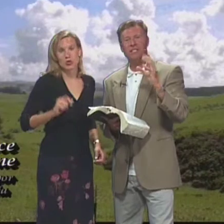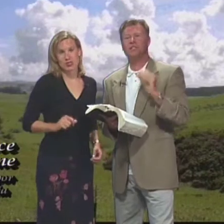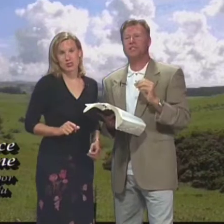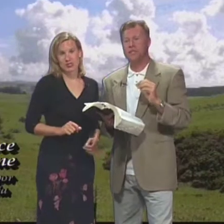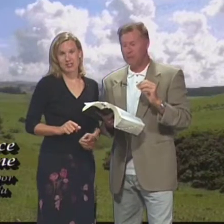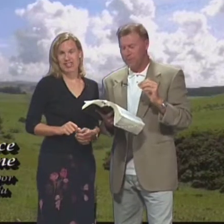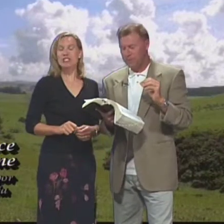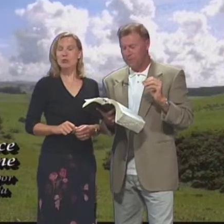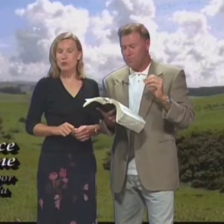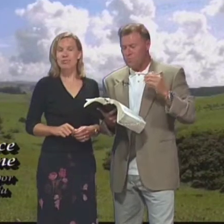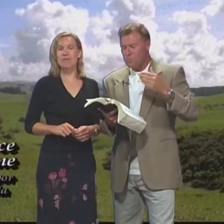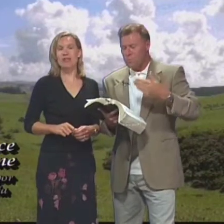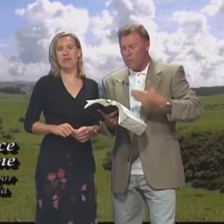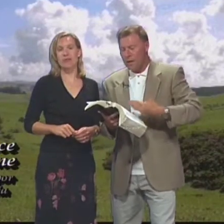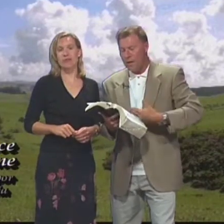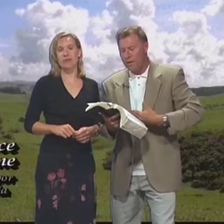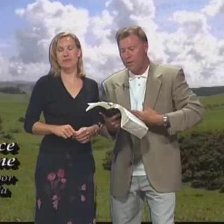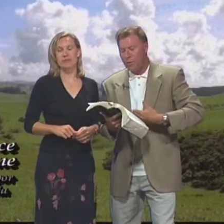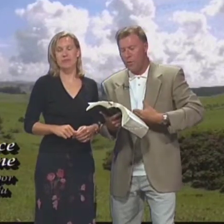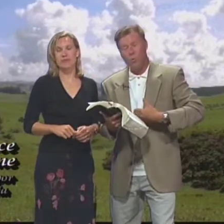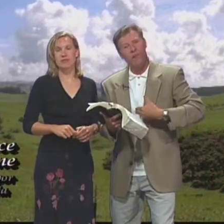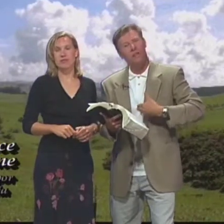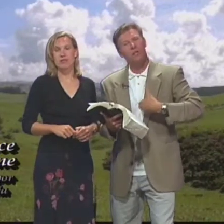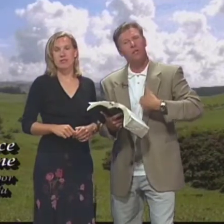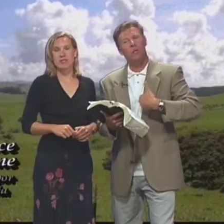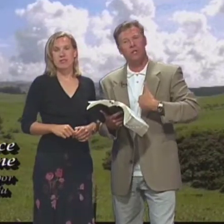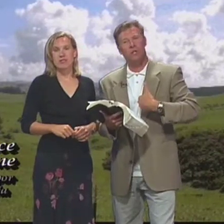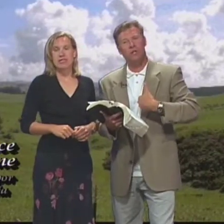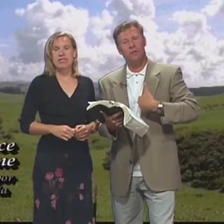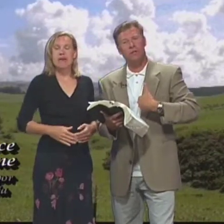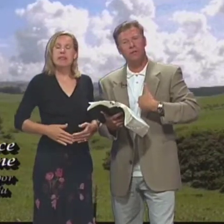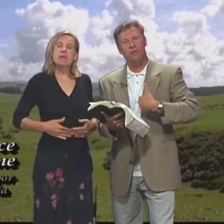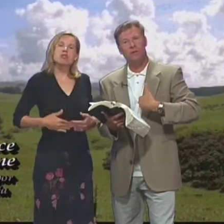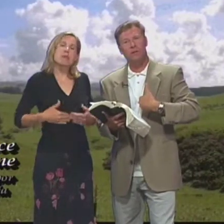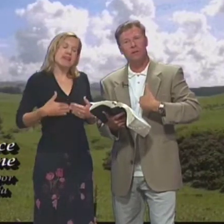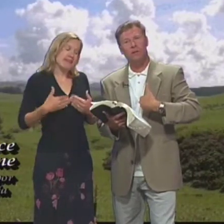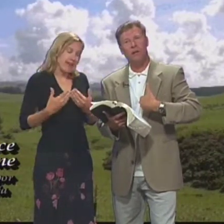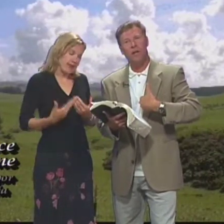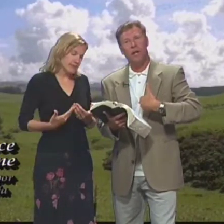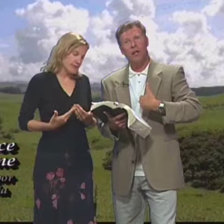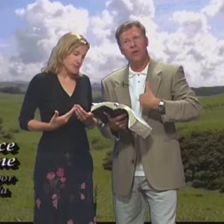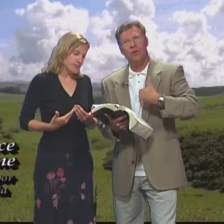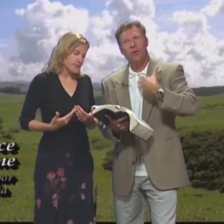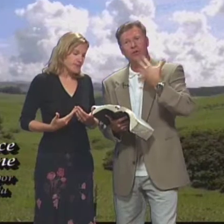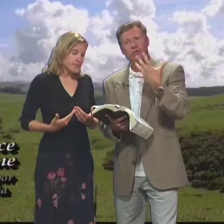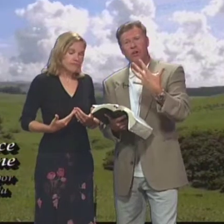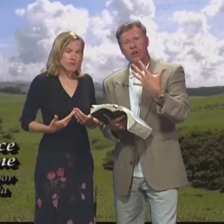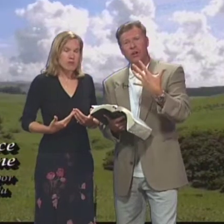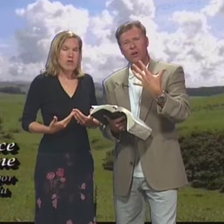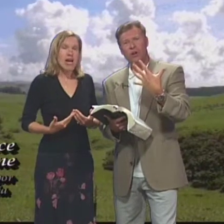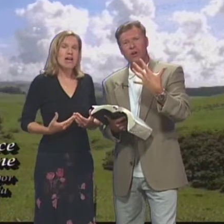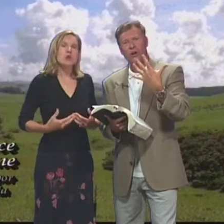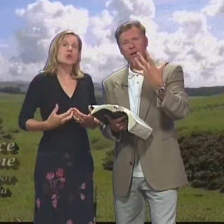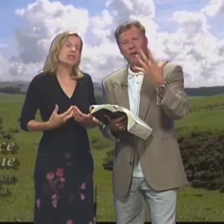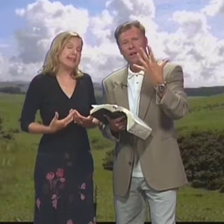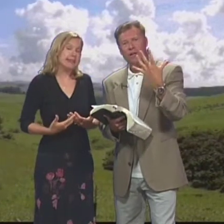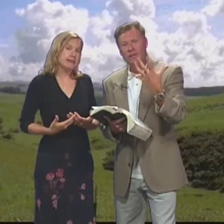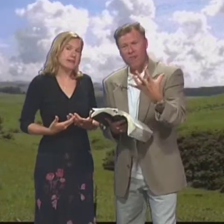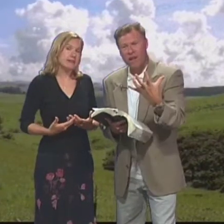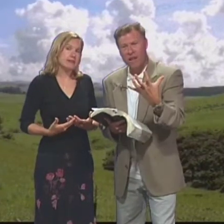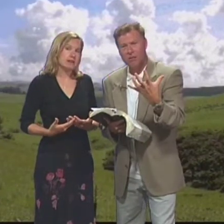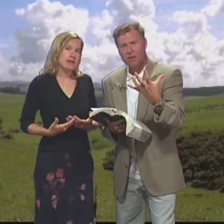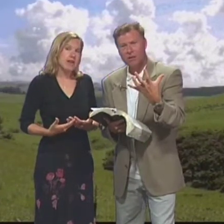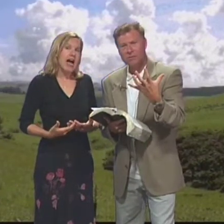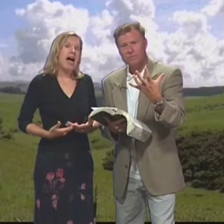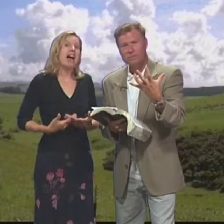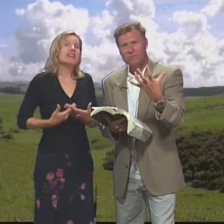Jesus Jesus is the shepherd Jesús es el pastor And you know We need to learn Y saben Deemos aprender To nurture A nutrir